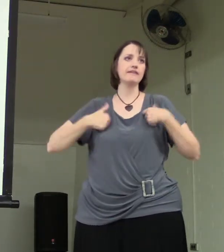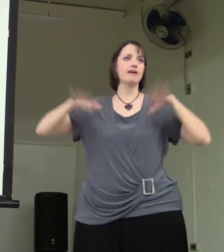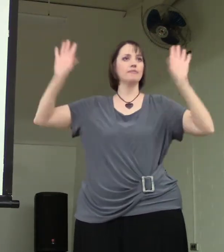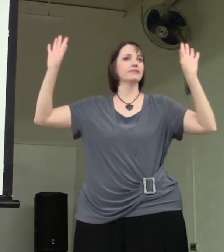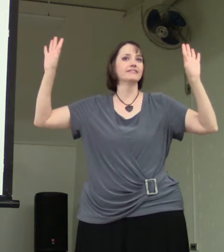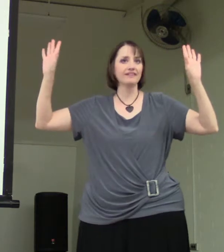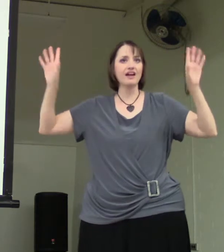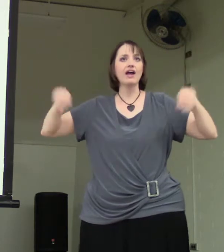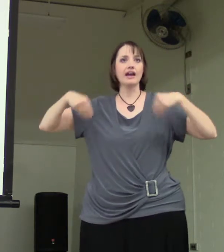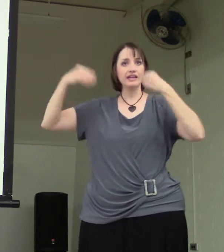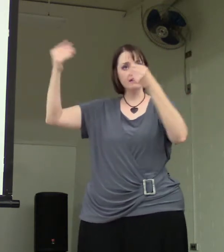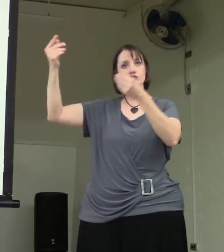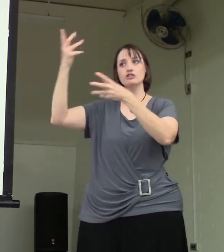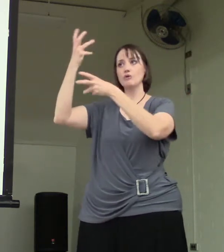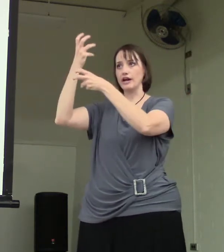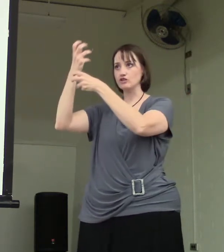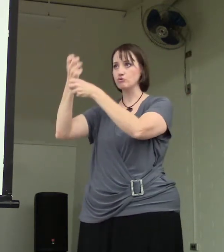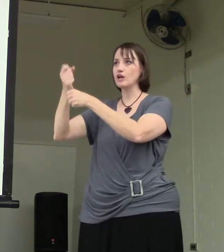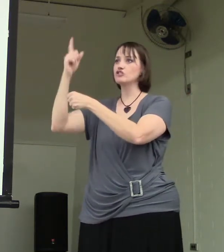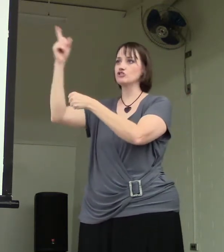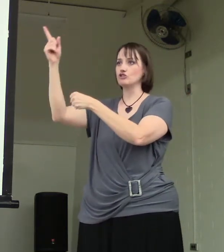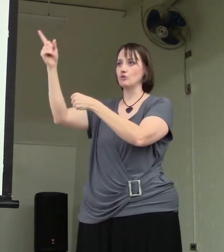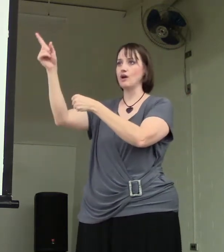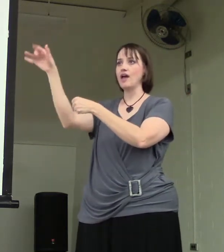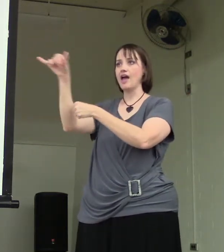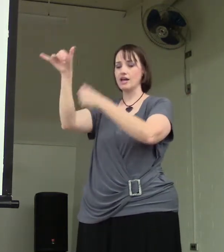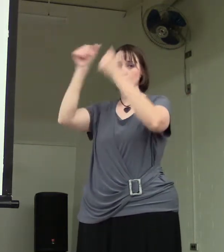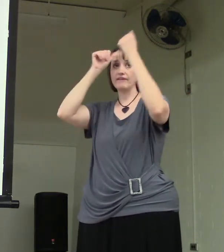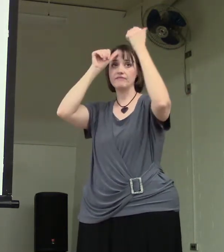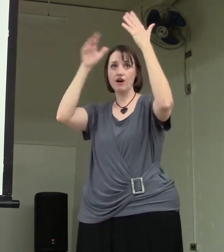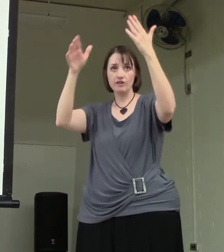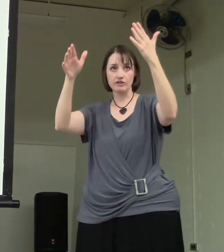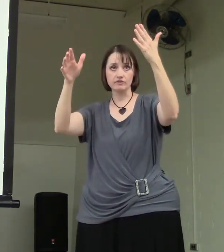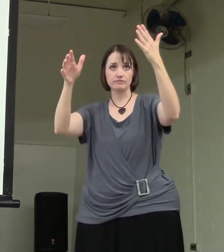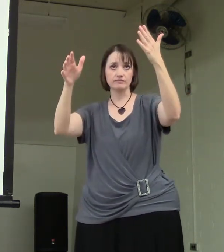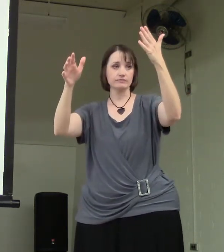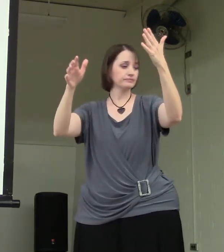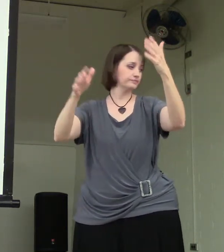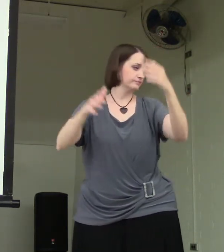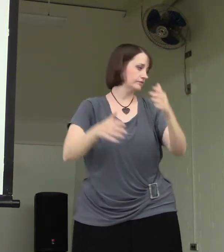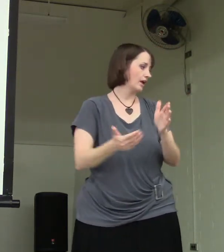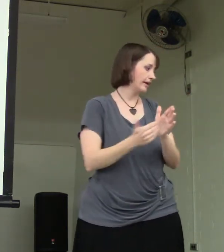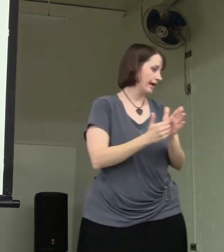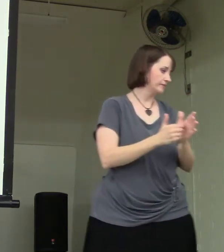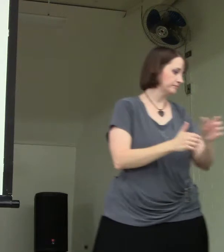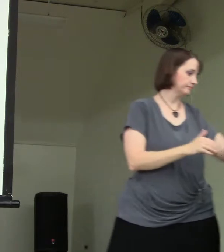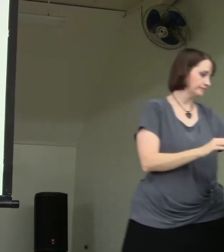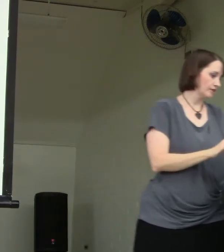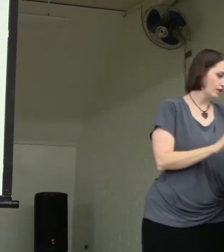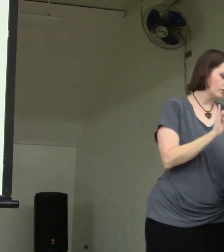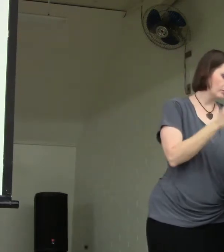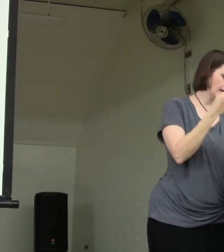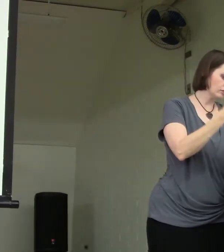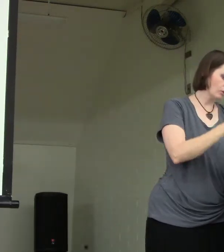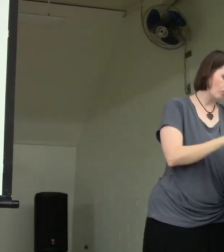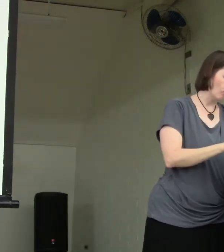give up. And I give it to you and I trust you as my Father again. So that's our goal.